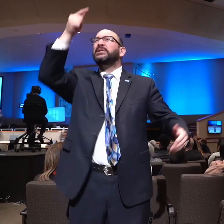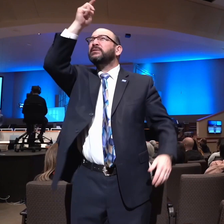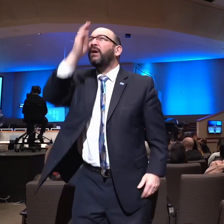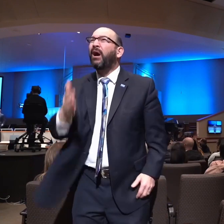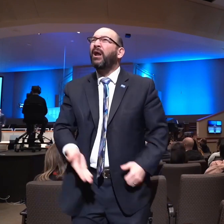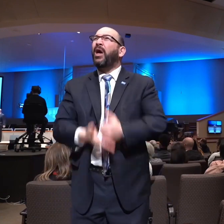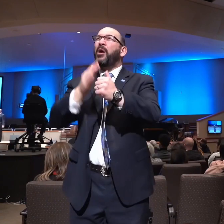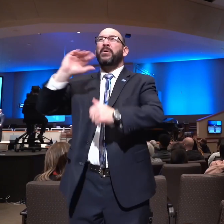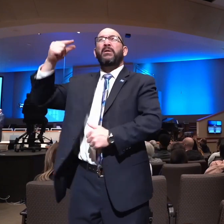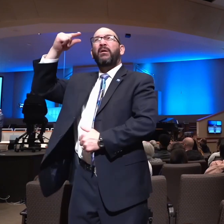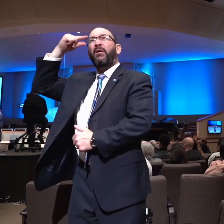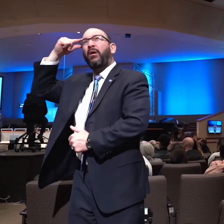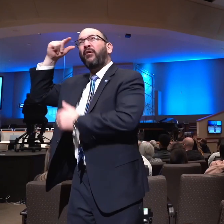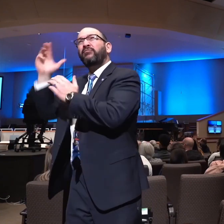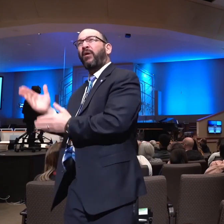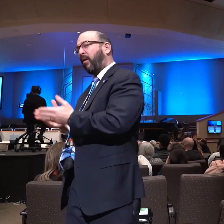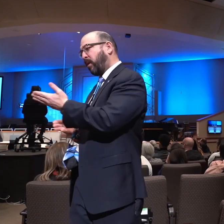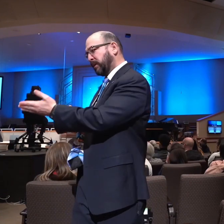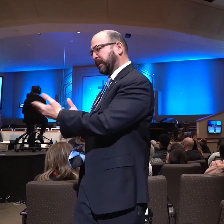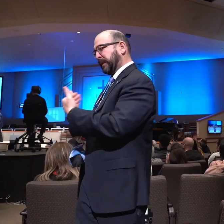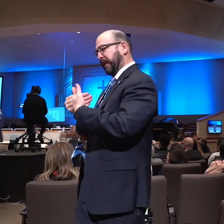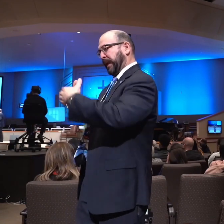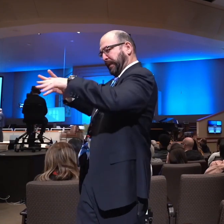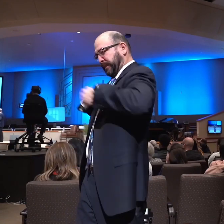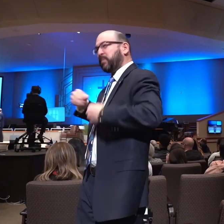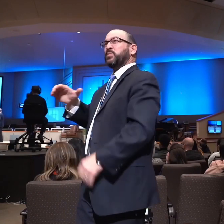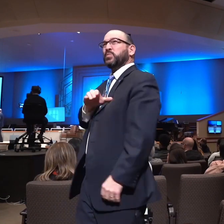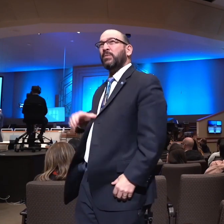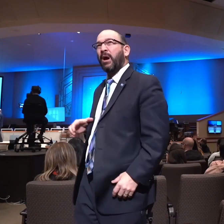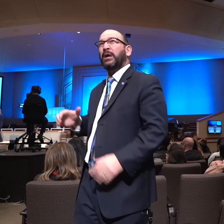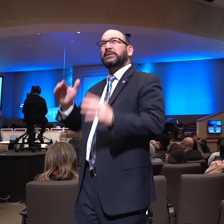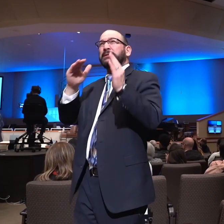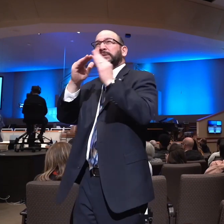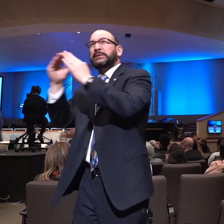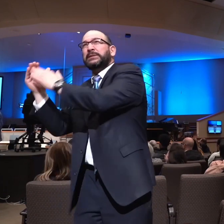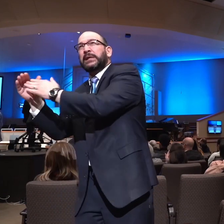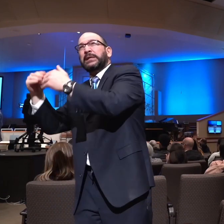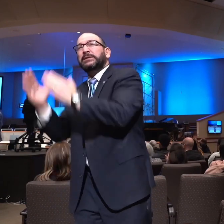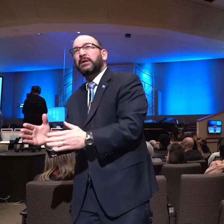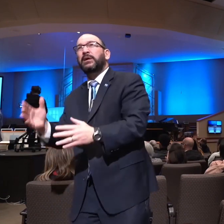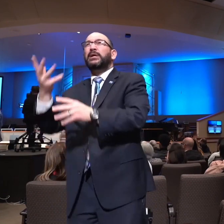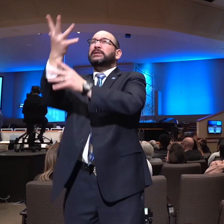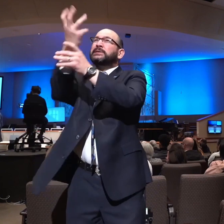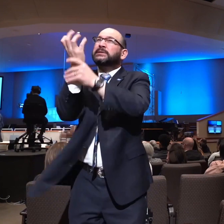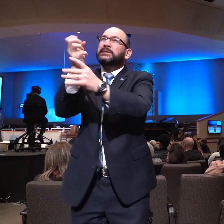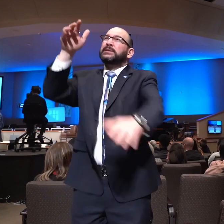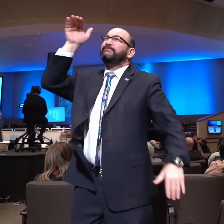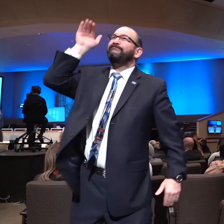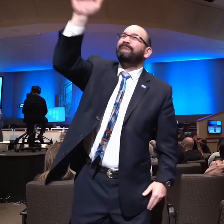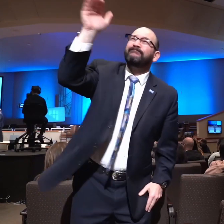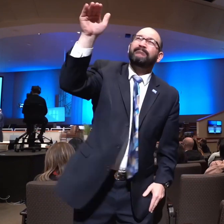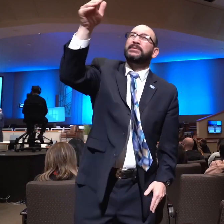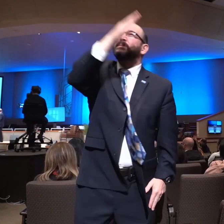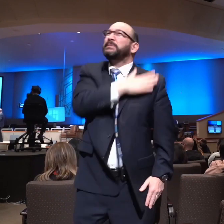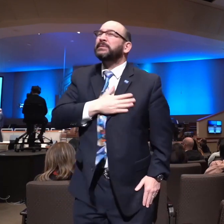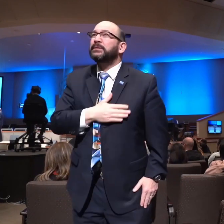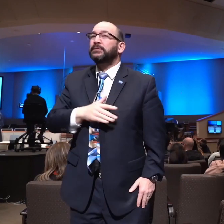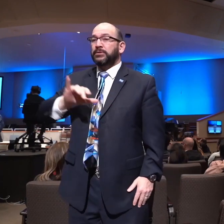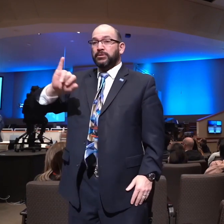governor to be saved. And the council members and on and on. And, and supplication and praying. John R. Rice said, prayer